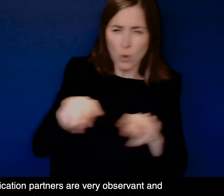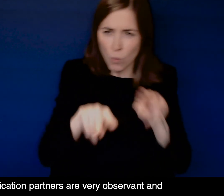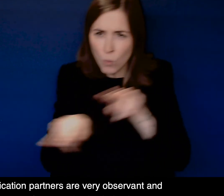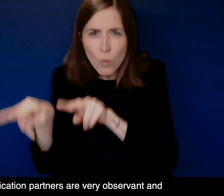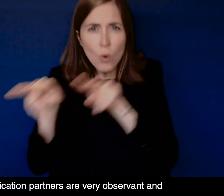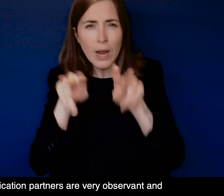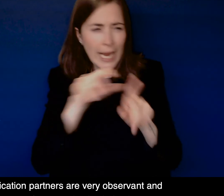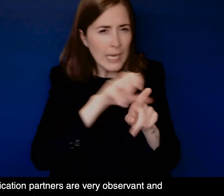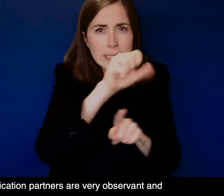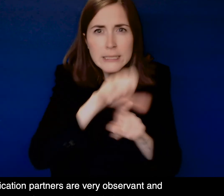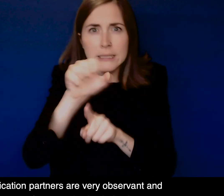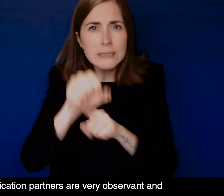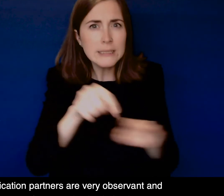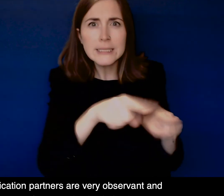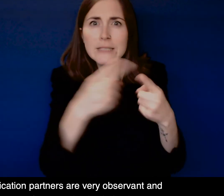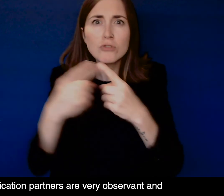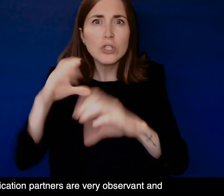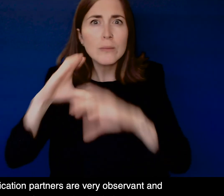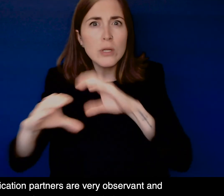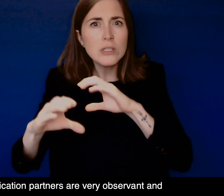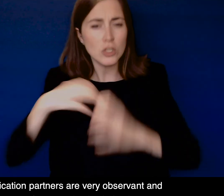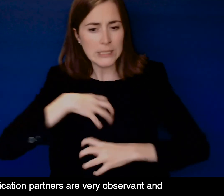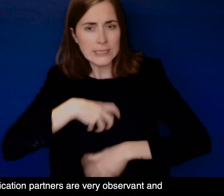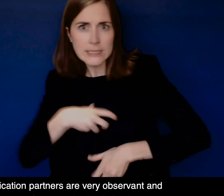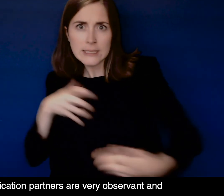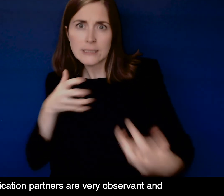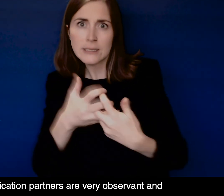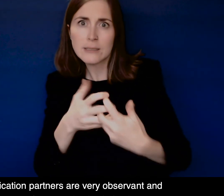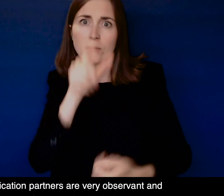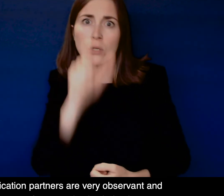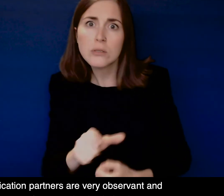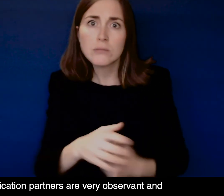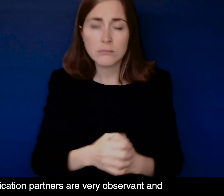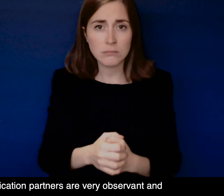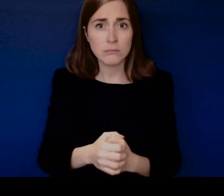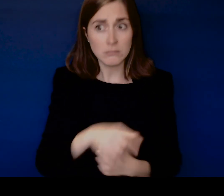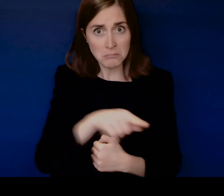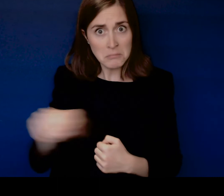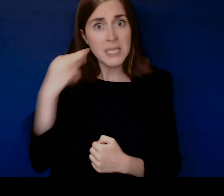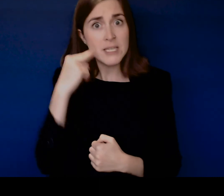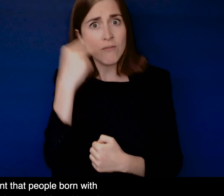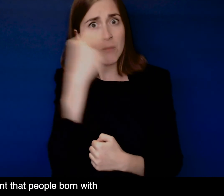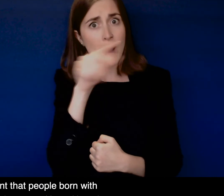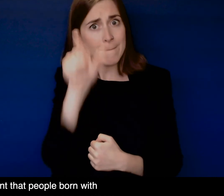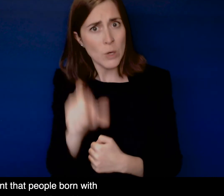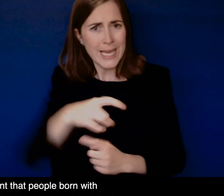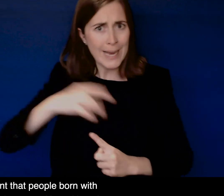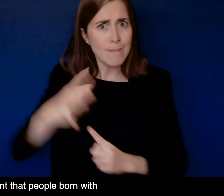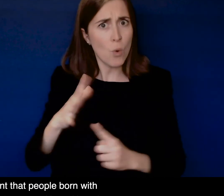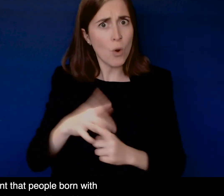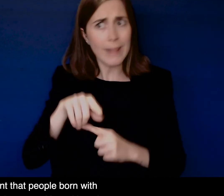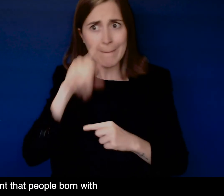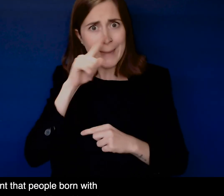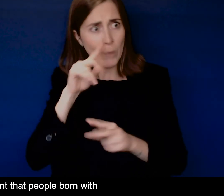partners are very observant and receptive to their unique range of communicative behaviours It is important that